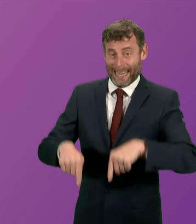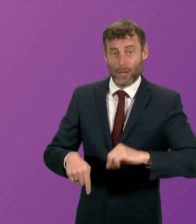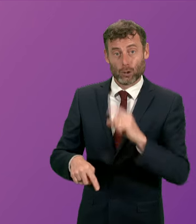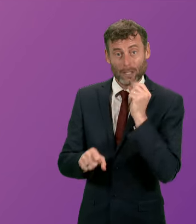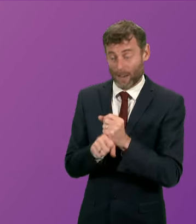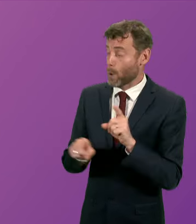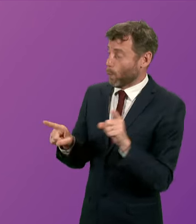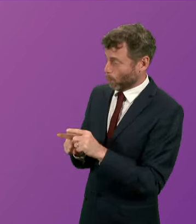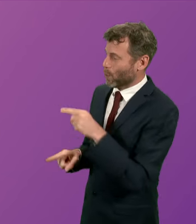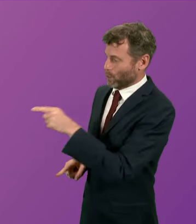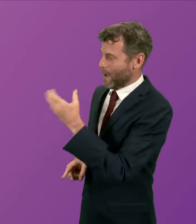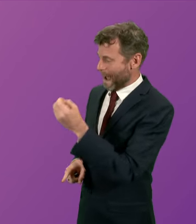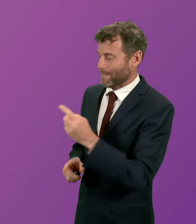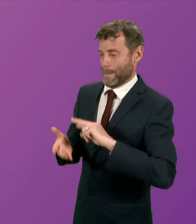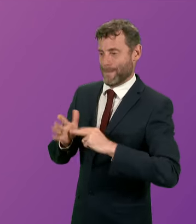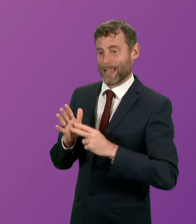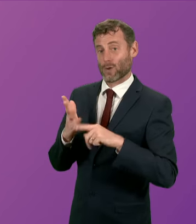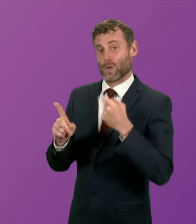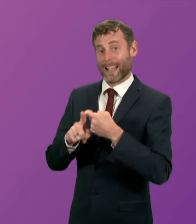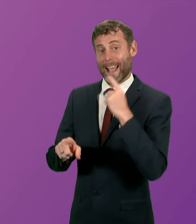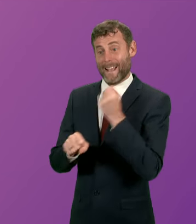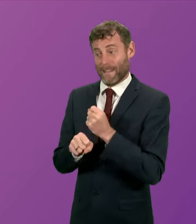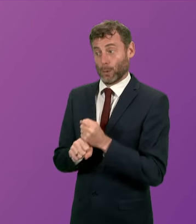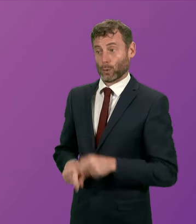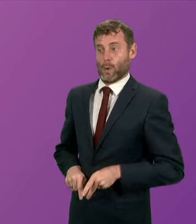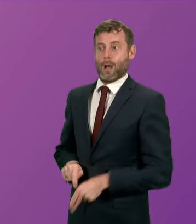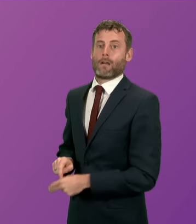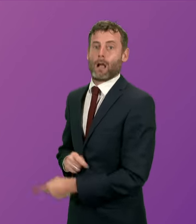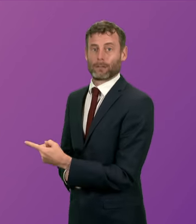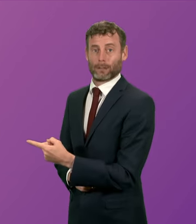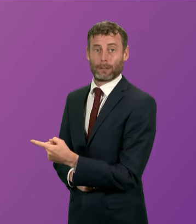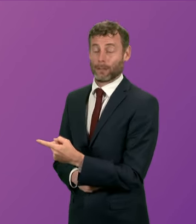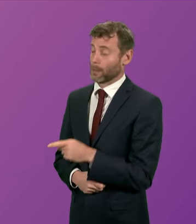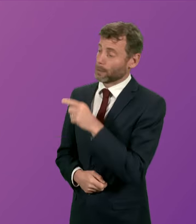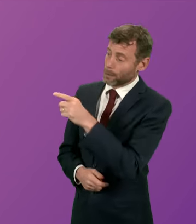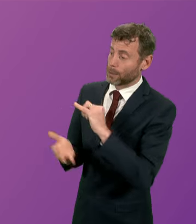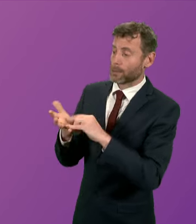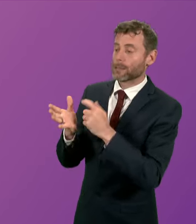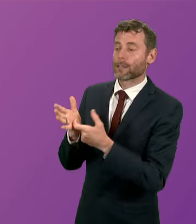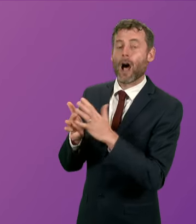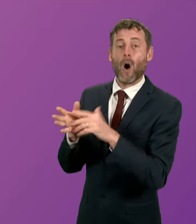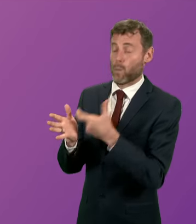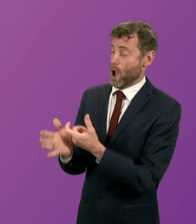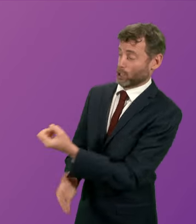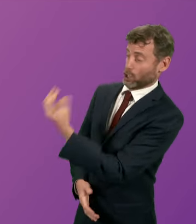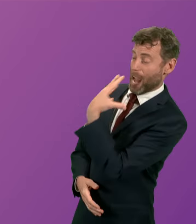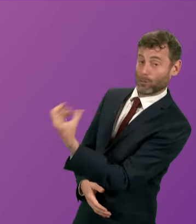it is just it's a hard reality that Mr Sarwar who's now shouting and muttering at me all the time during